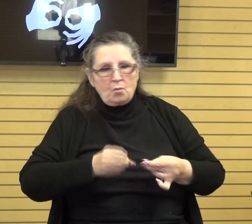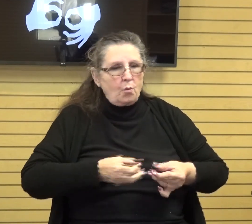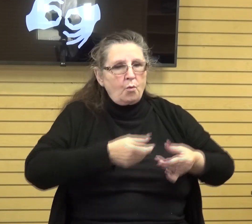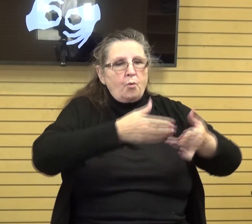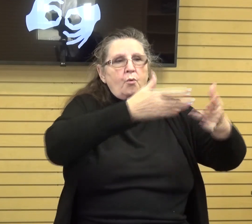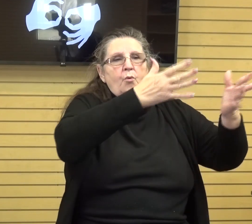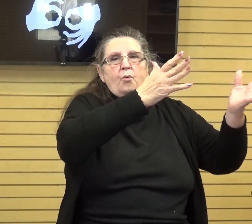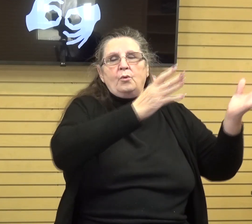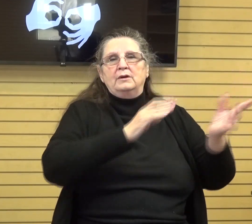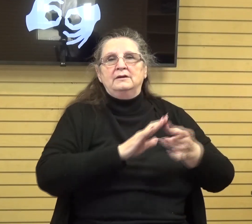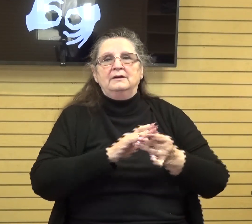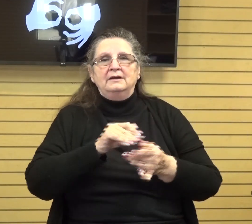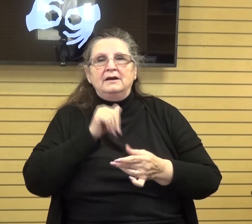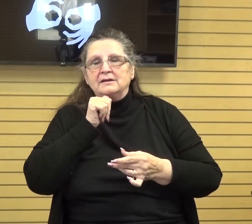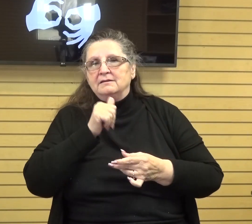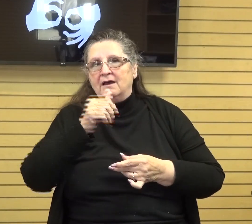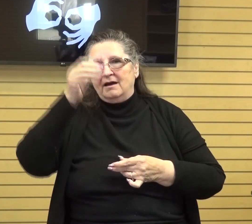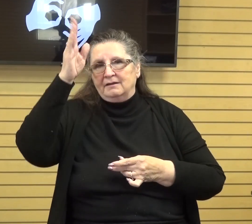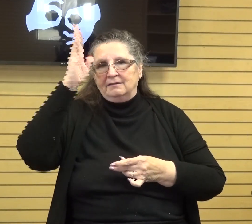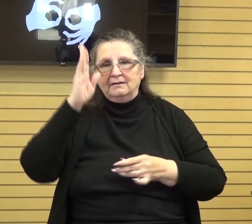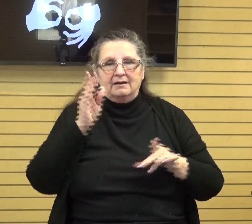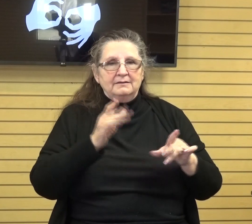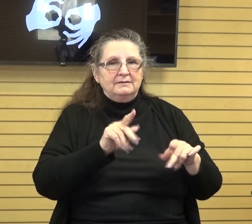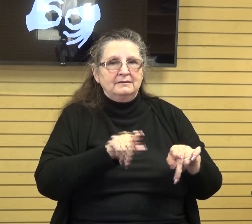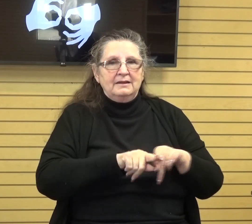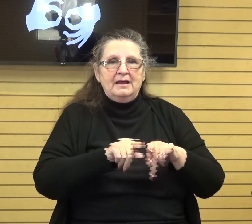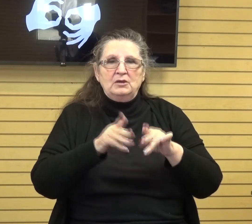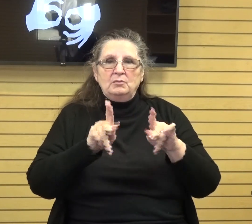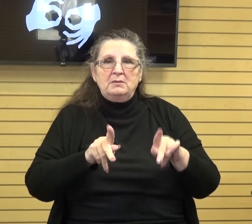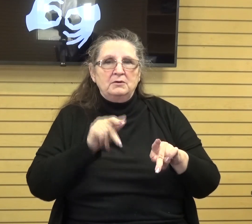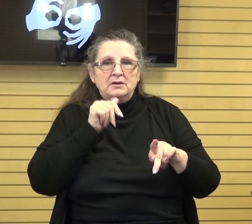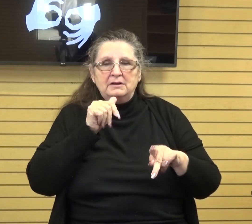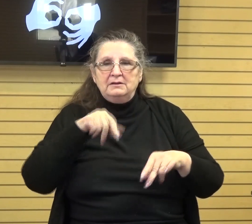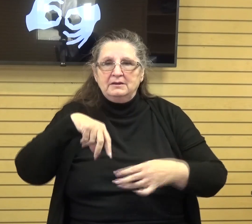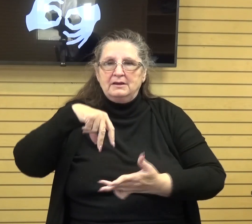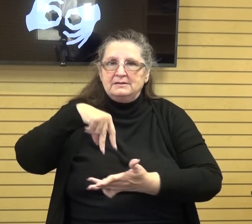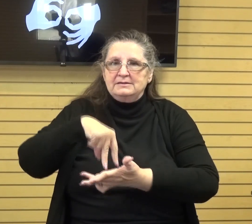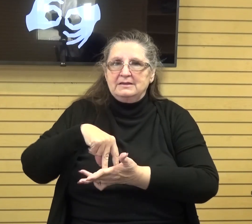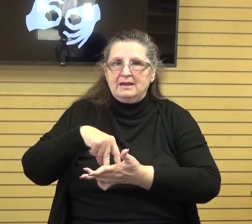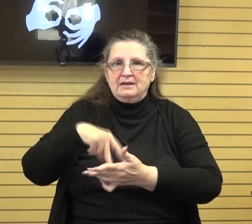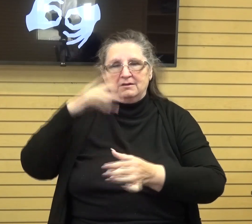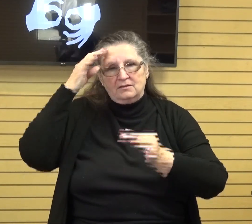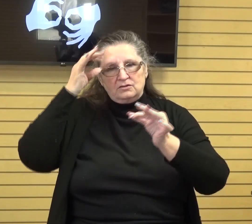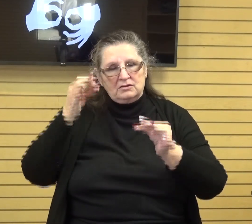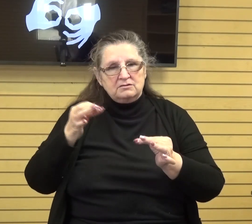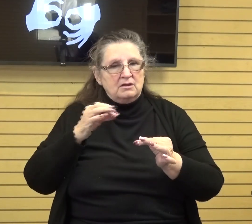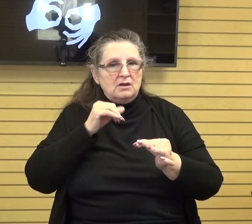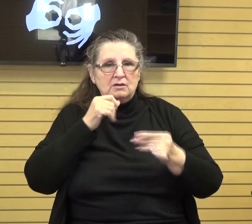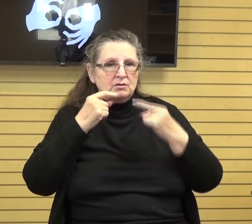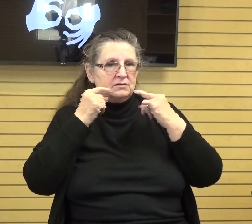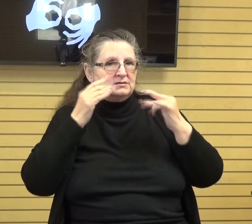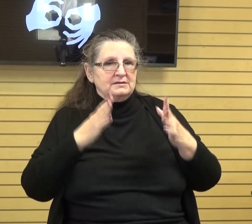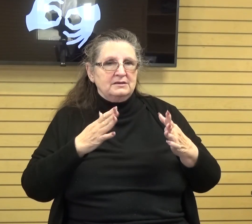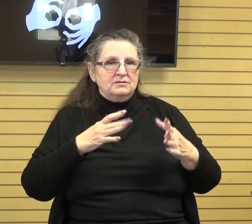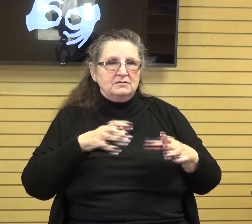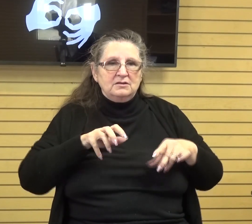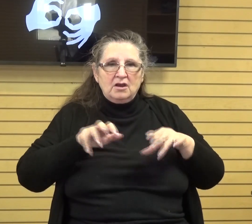ungodly shall not stand in the judgment or nor the sinners in the congregation of the righteous for the lord